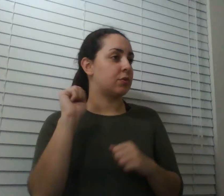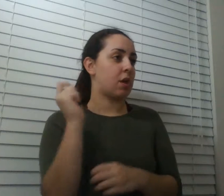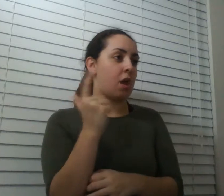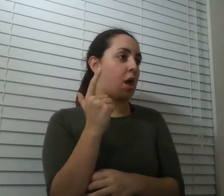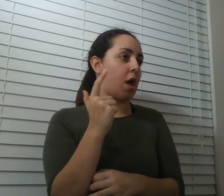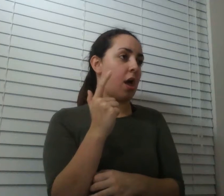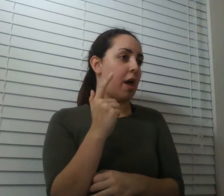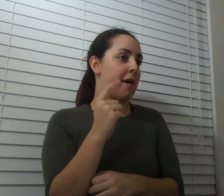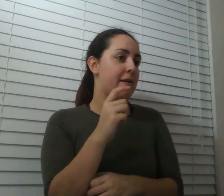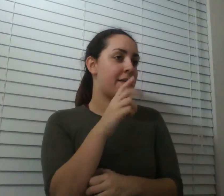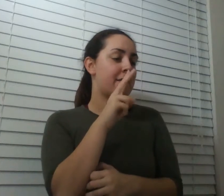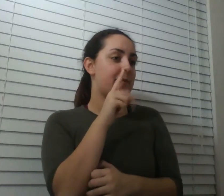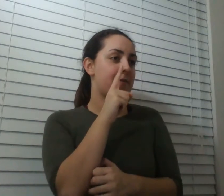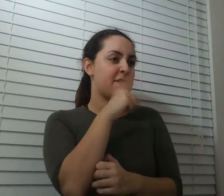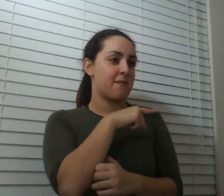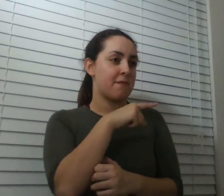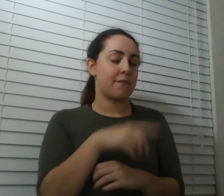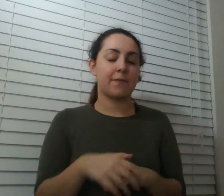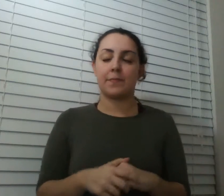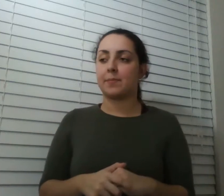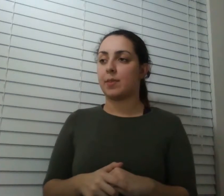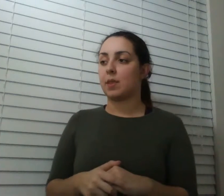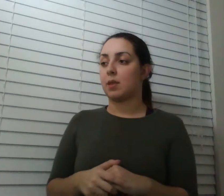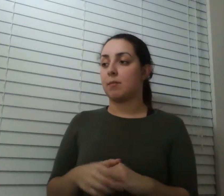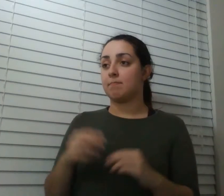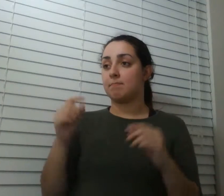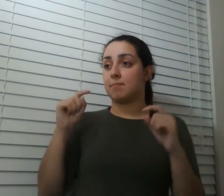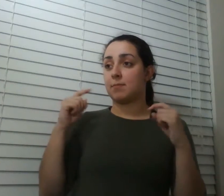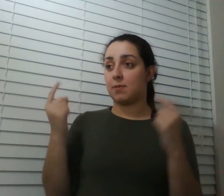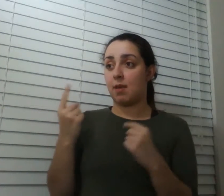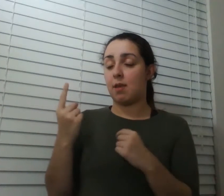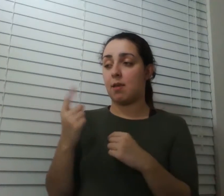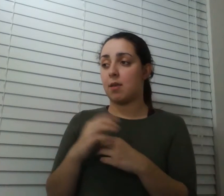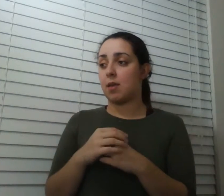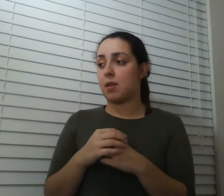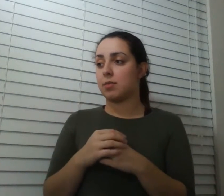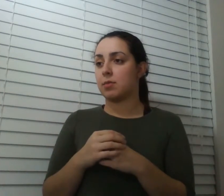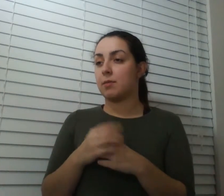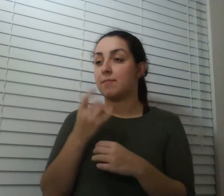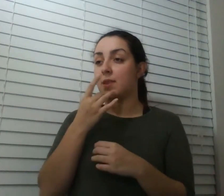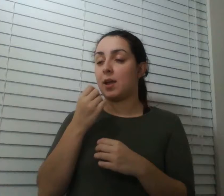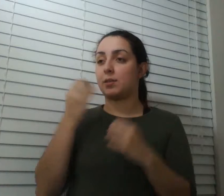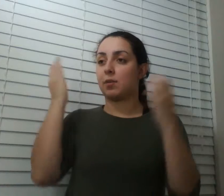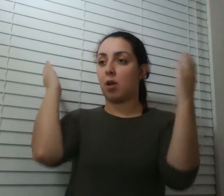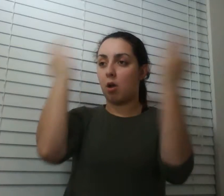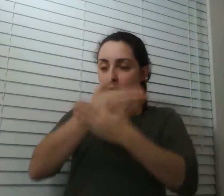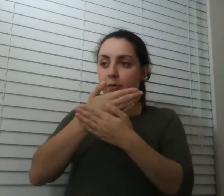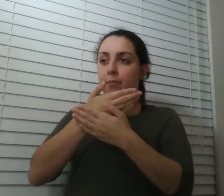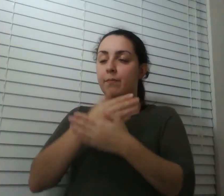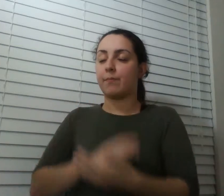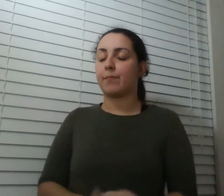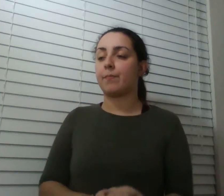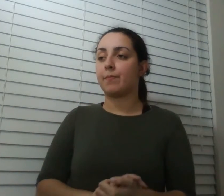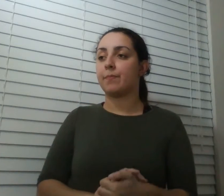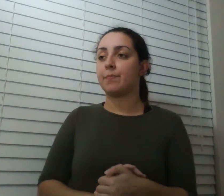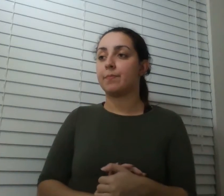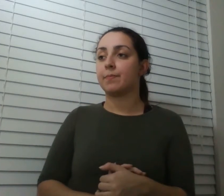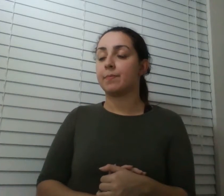but then lights go out and when the lights come back up